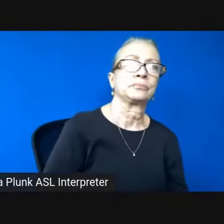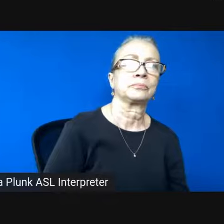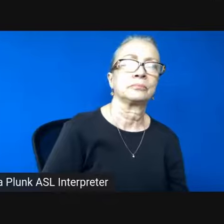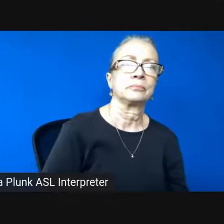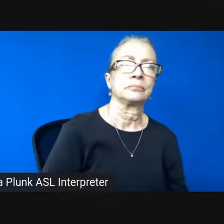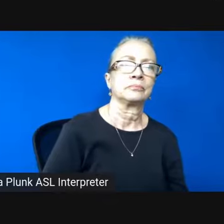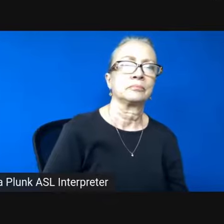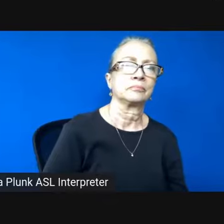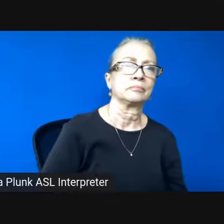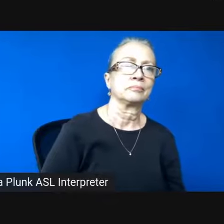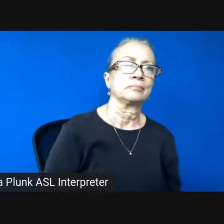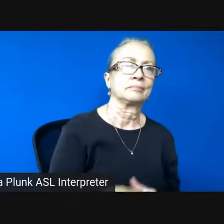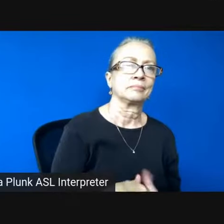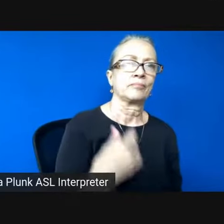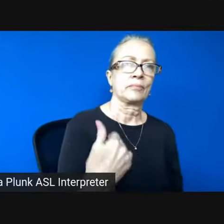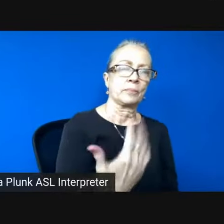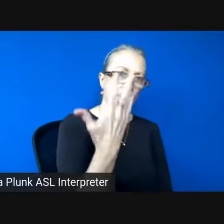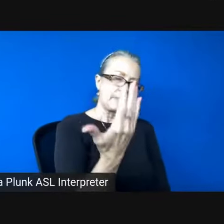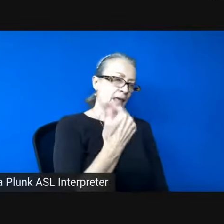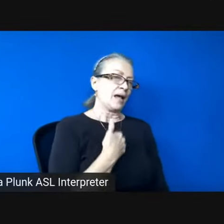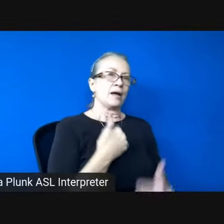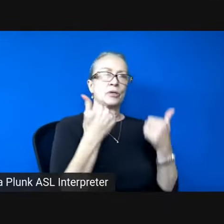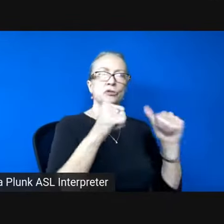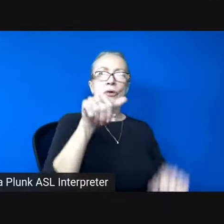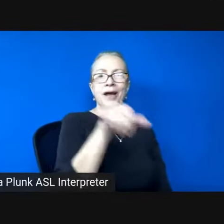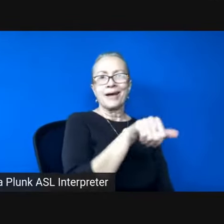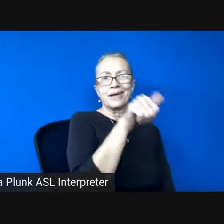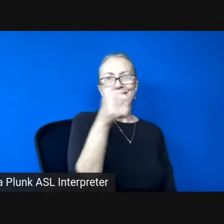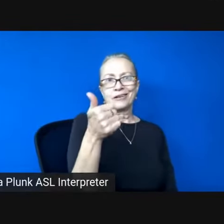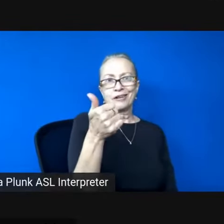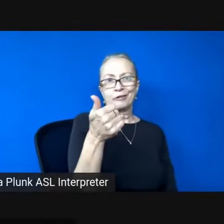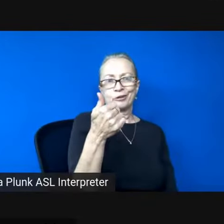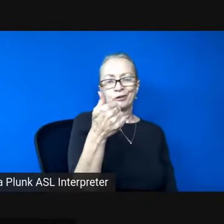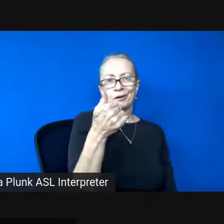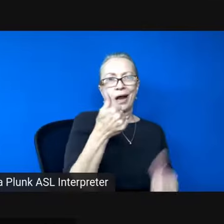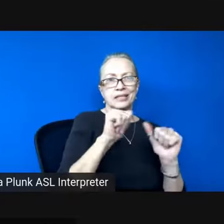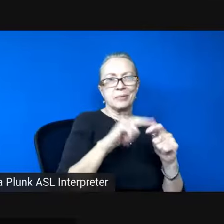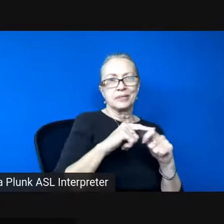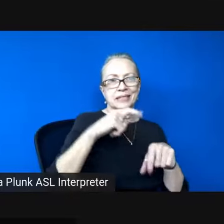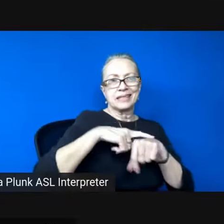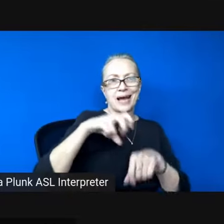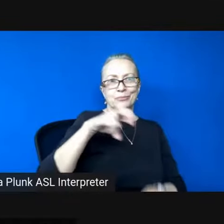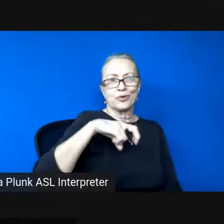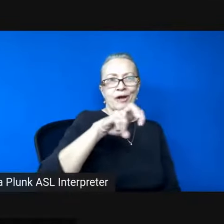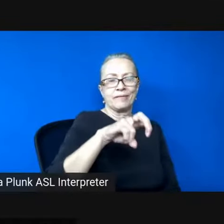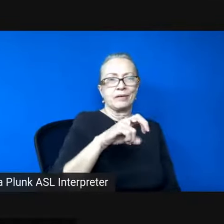I'm throwing in another attempt at time travel away from this winter so here's another poem